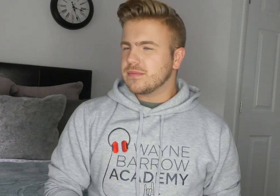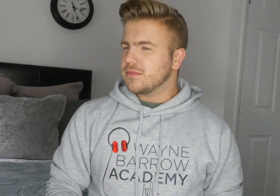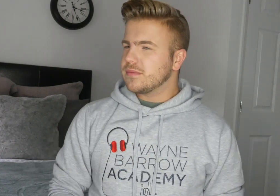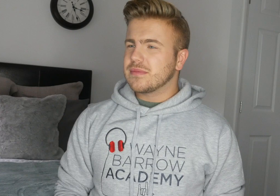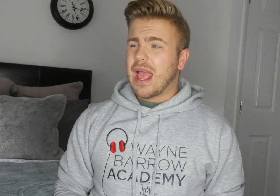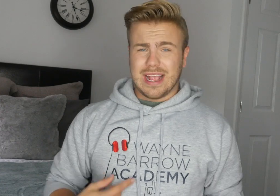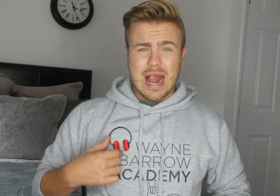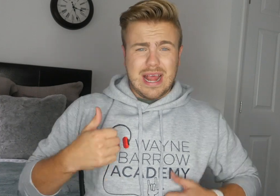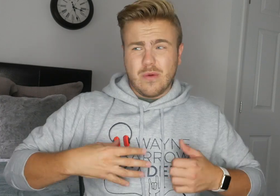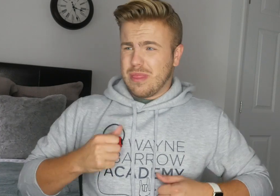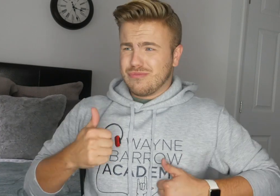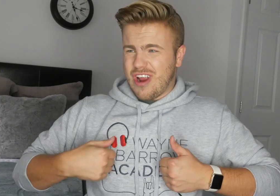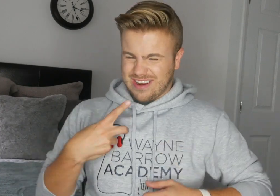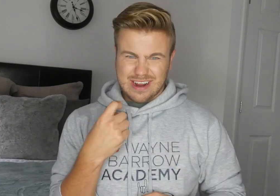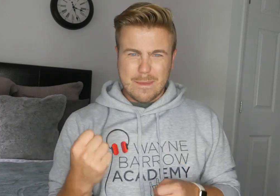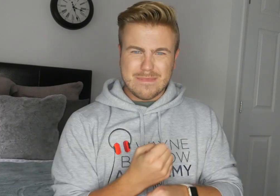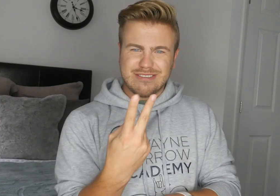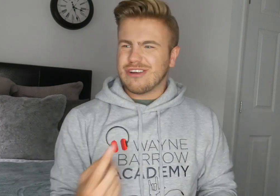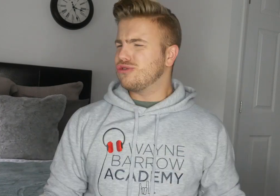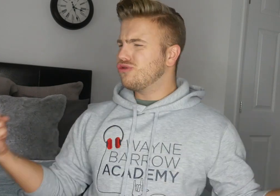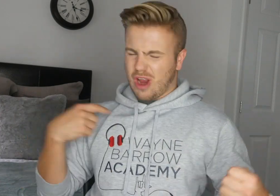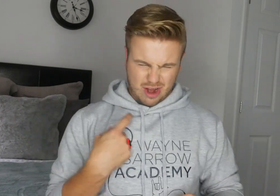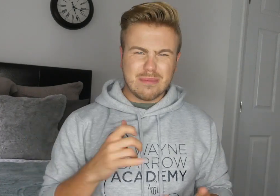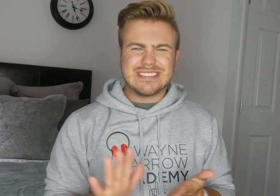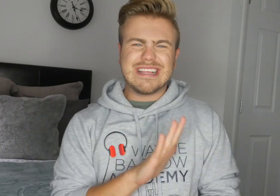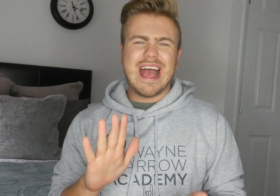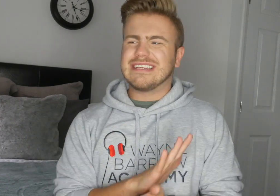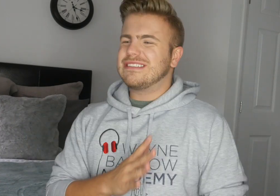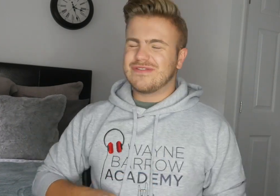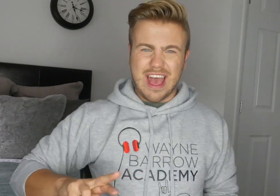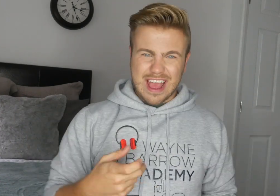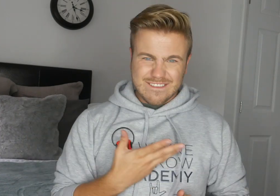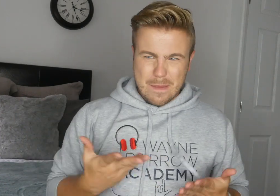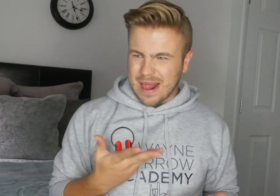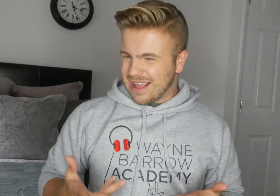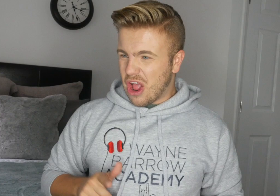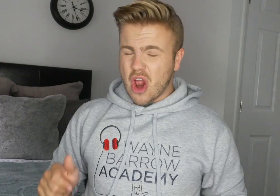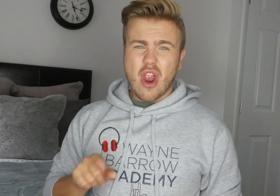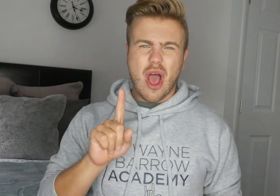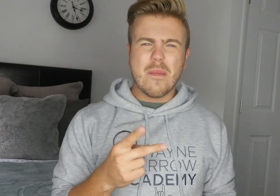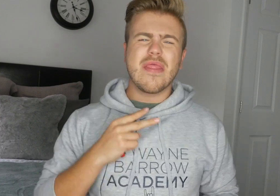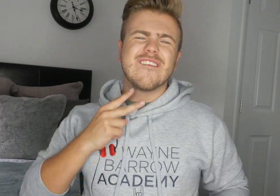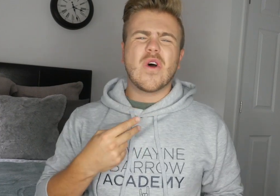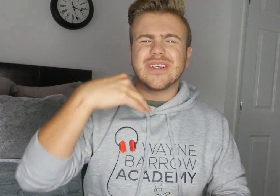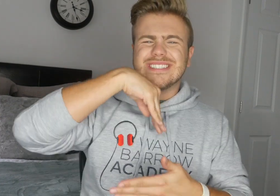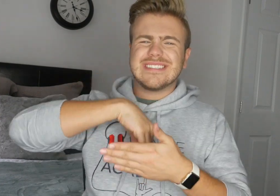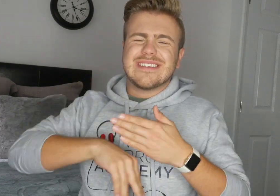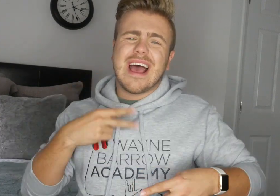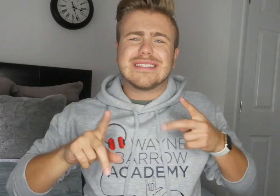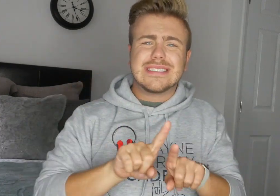I can lead with pride I can make us strong I'll be satisfied if I play along But the voice inside It's